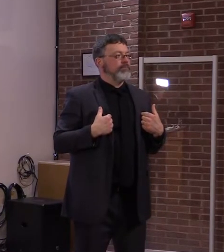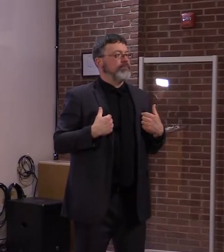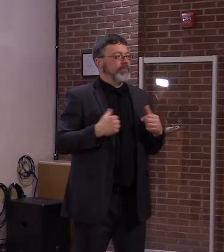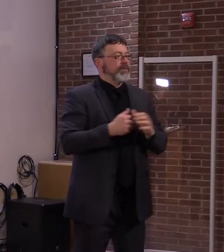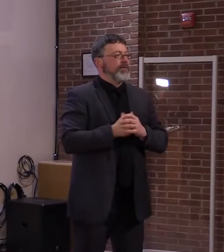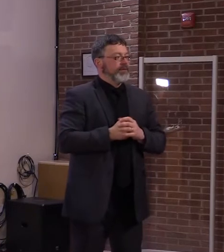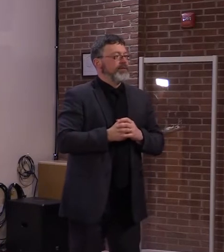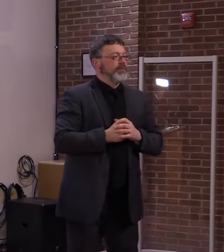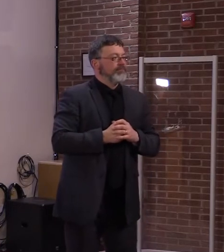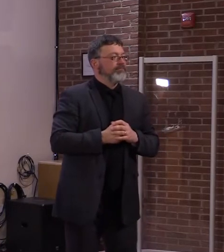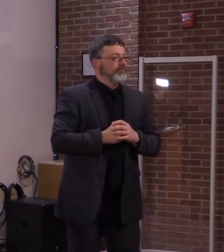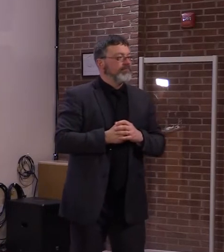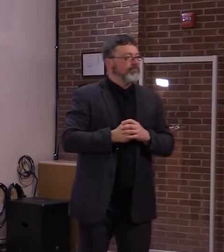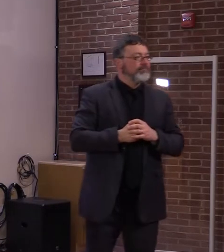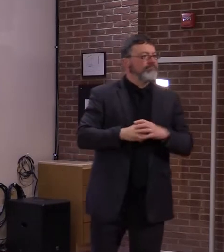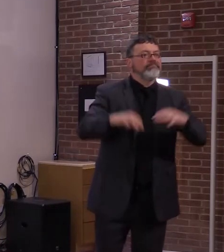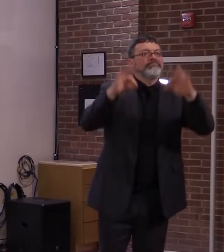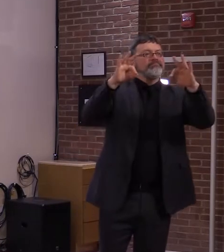All right, thank you.